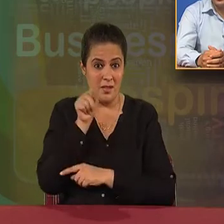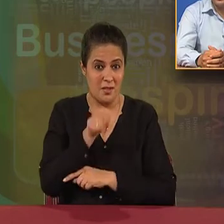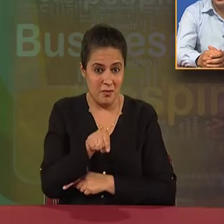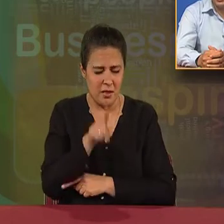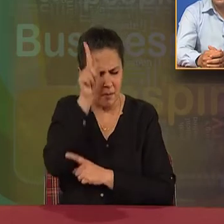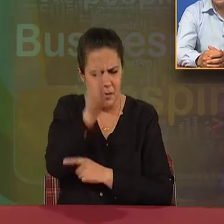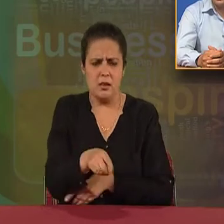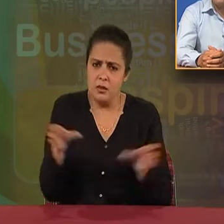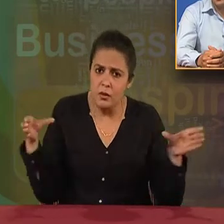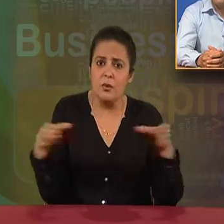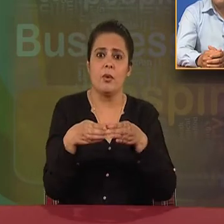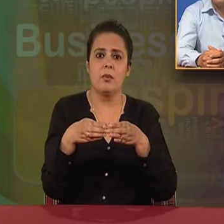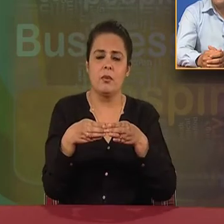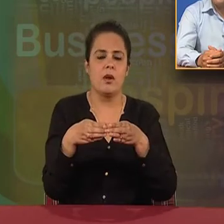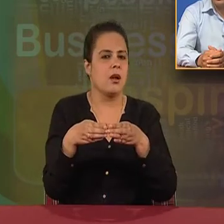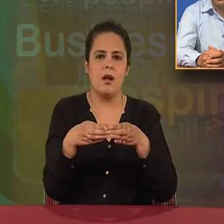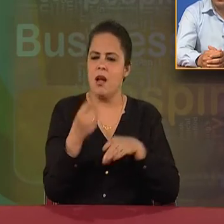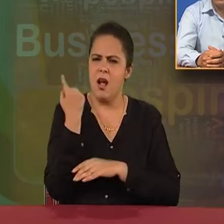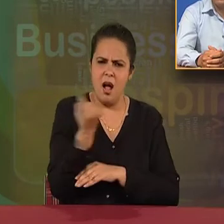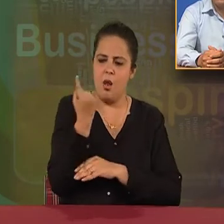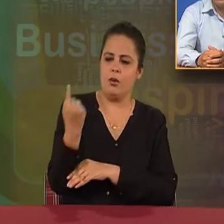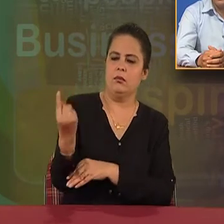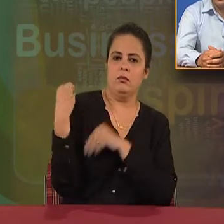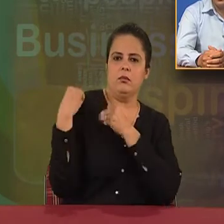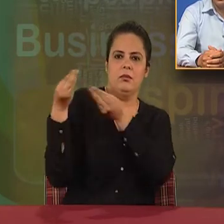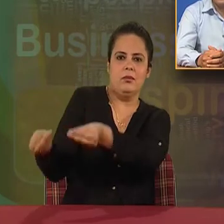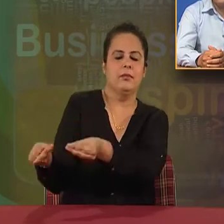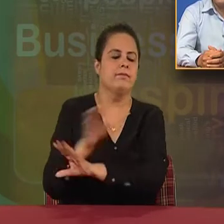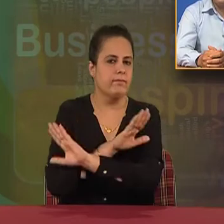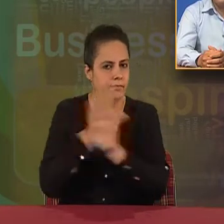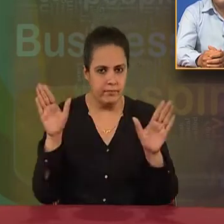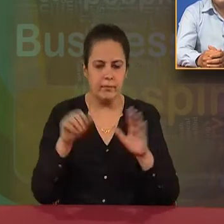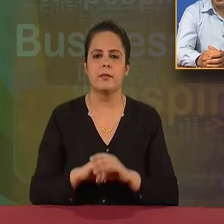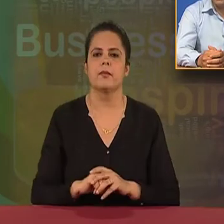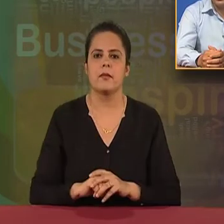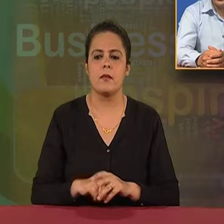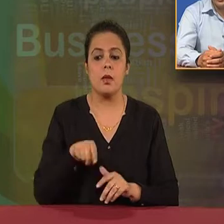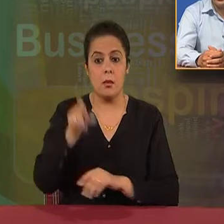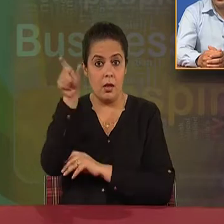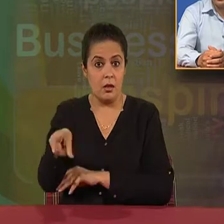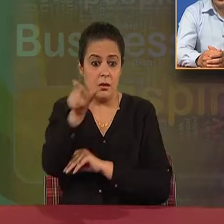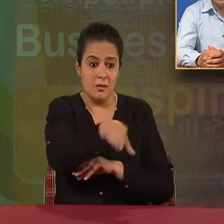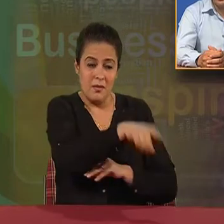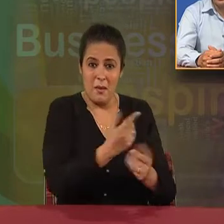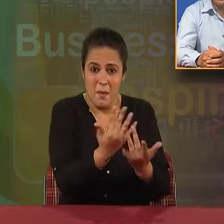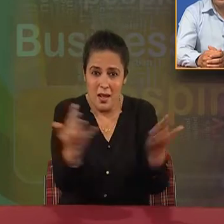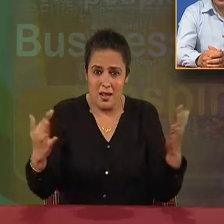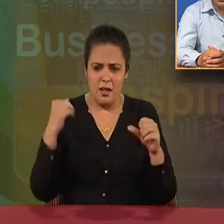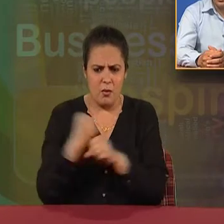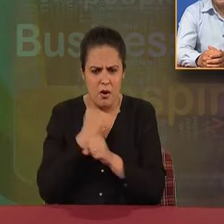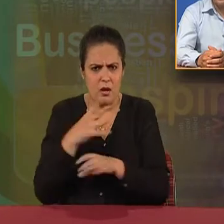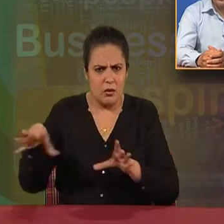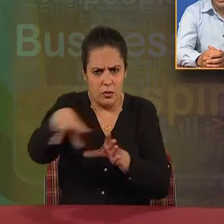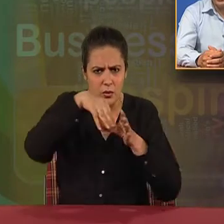group activity and can never, ever be played alone. When so many individuals are working together, they are making a group,